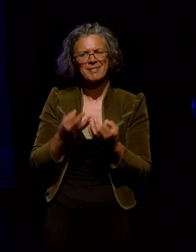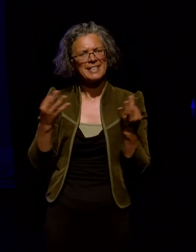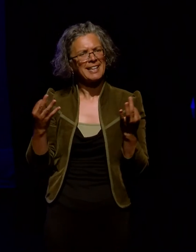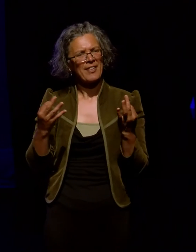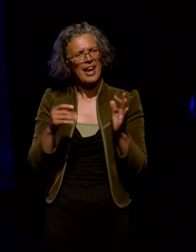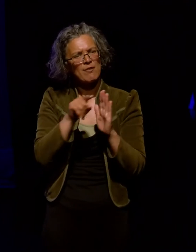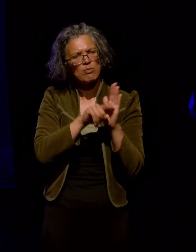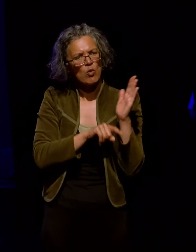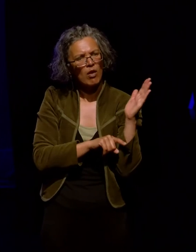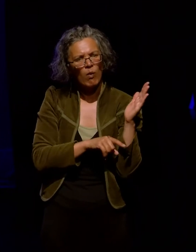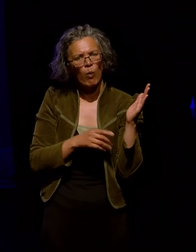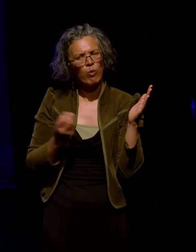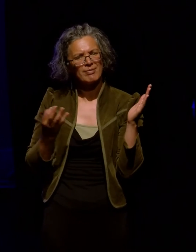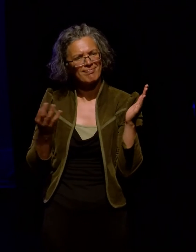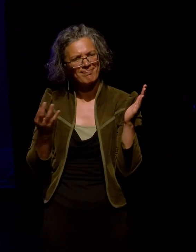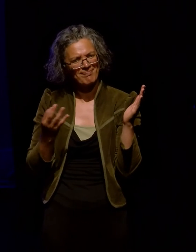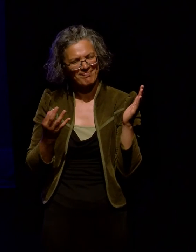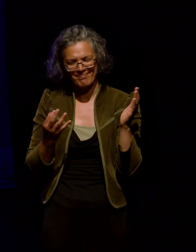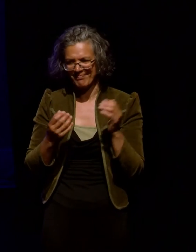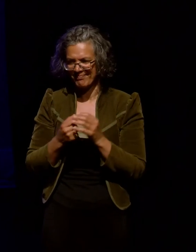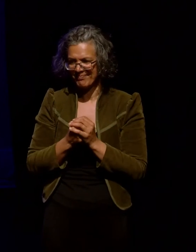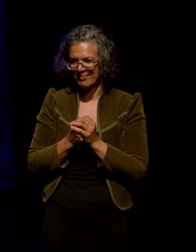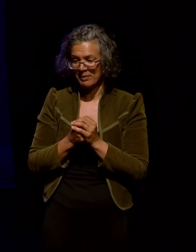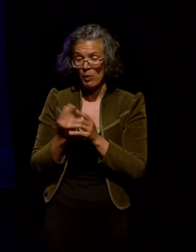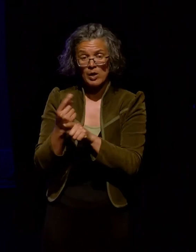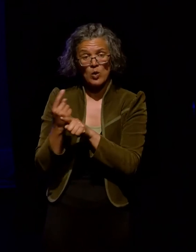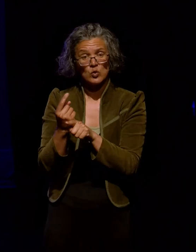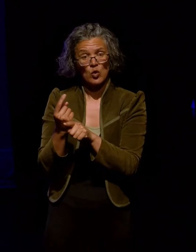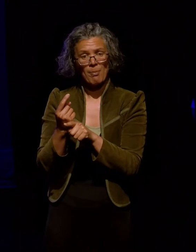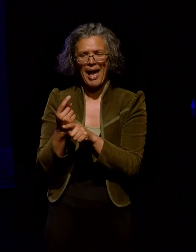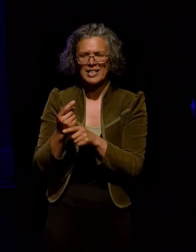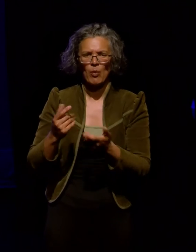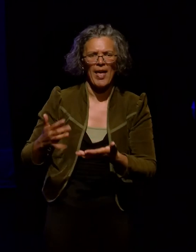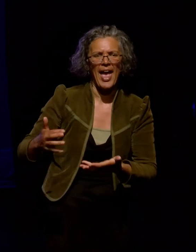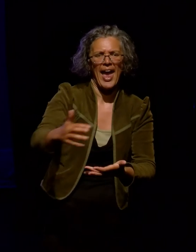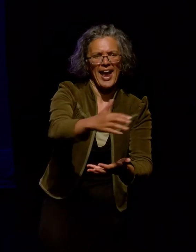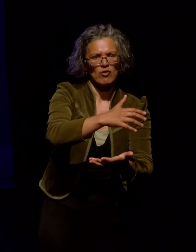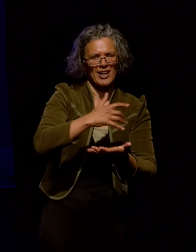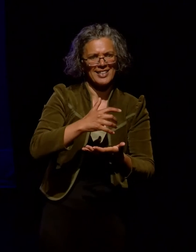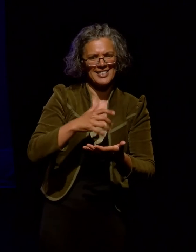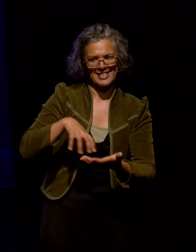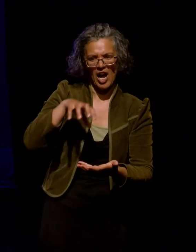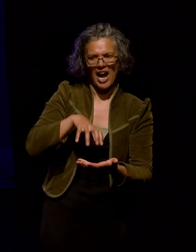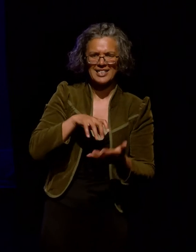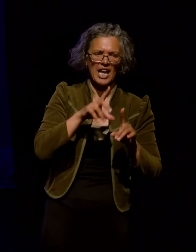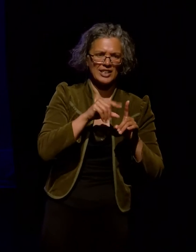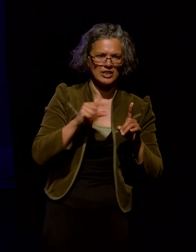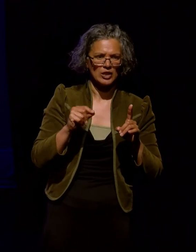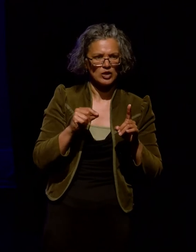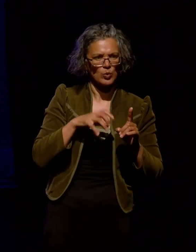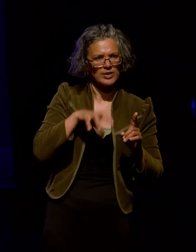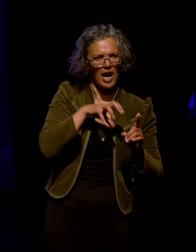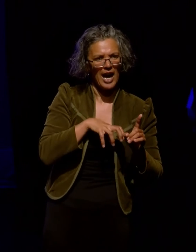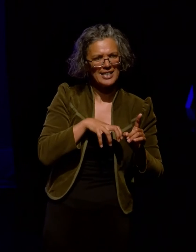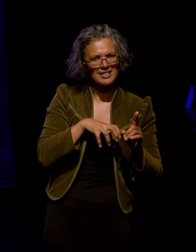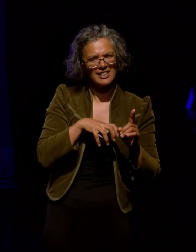place. We've discussed the sharing of data with aggregate sites such as Digital NZ, NZ Museums and